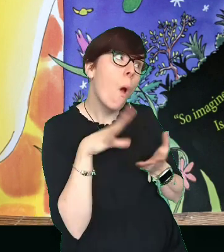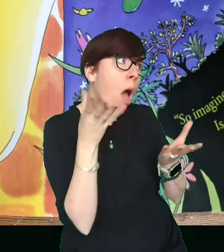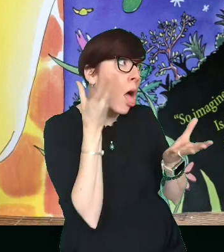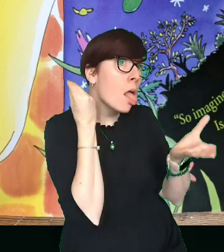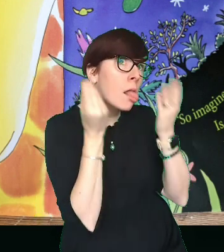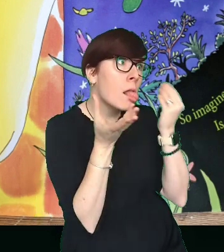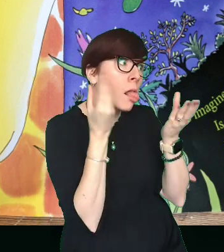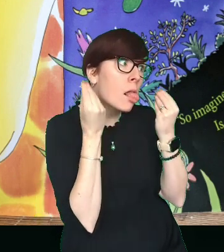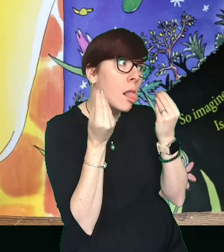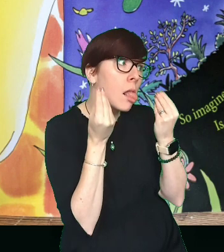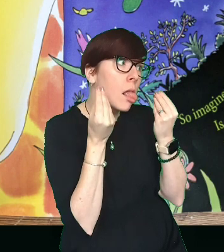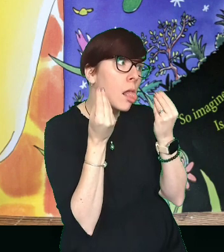it to.